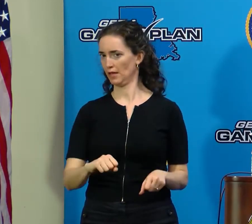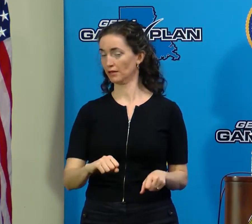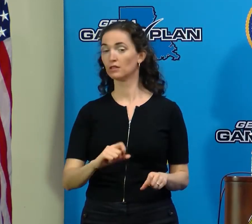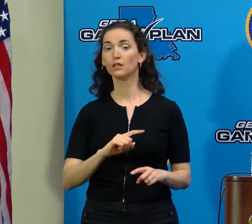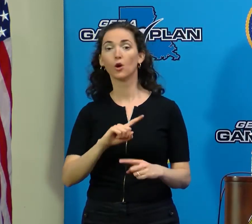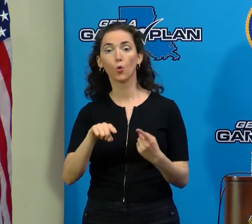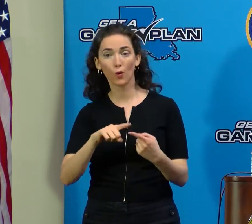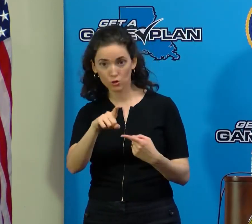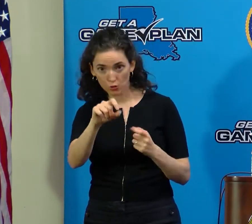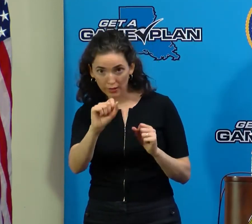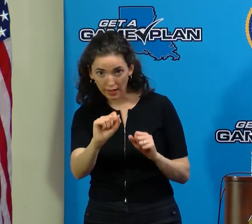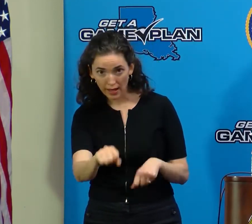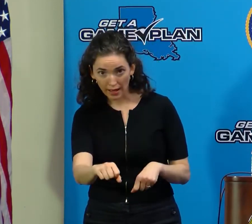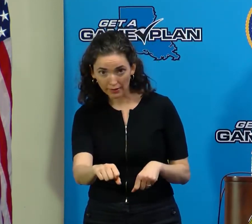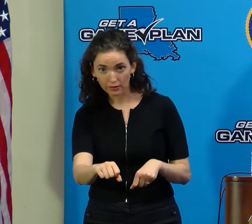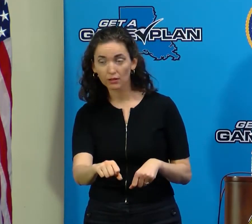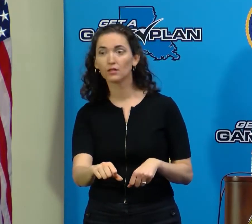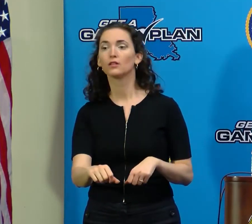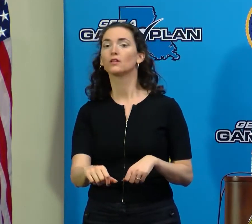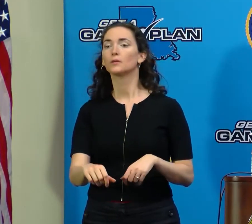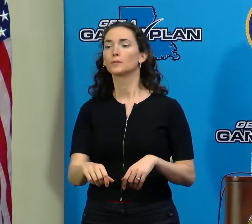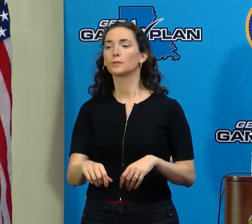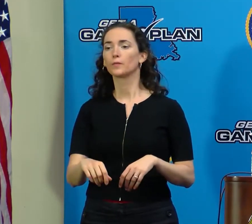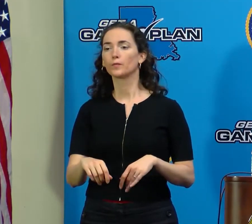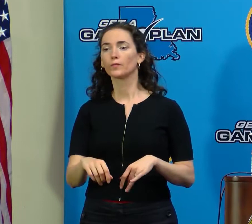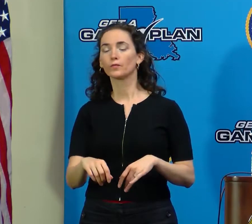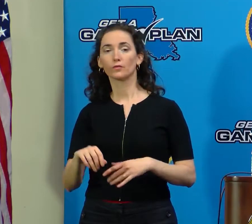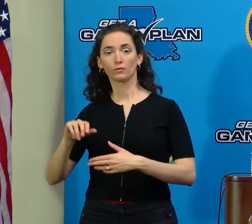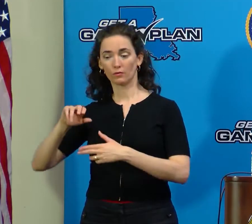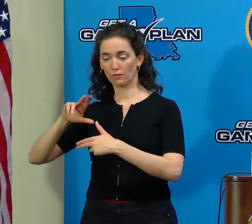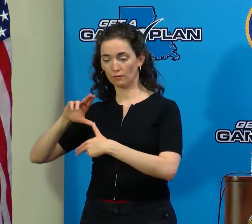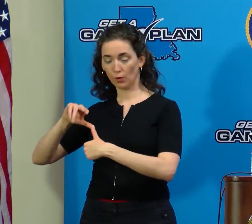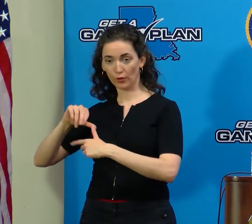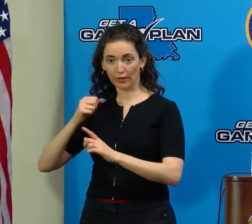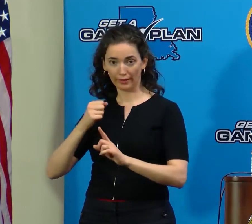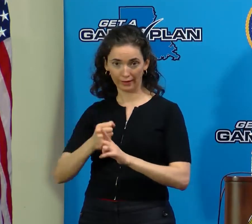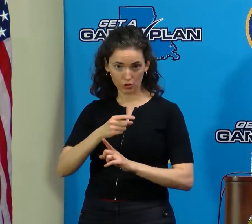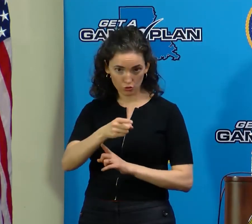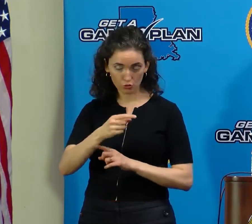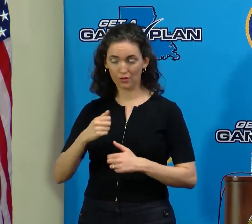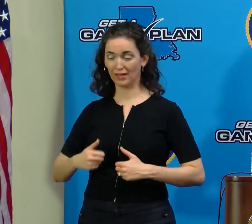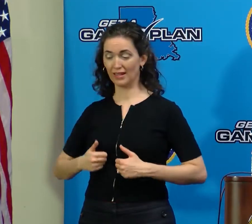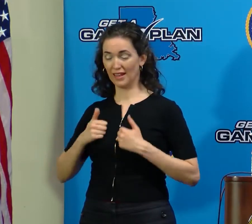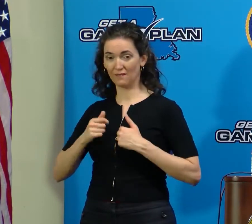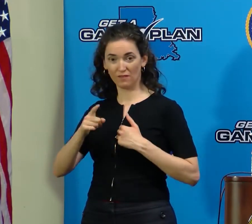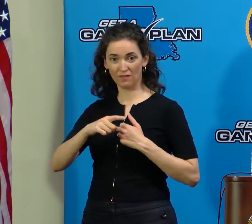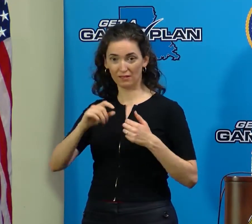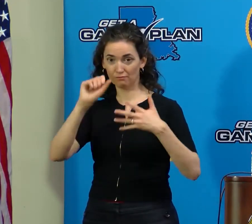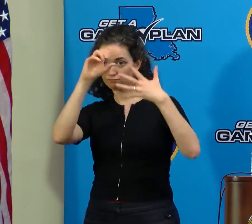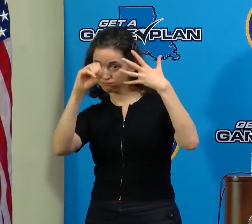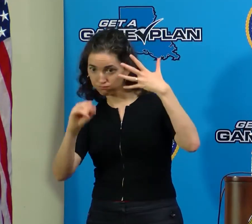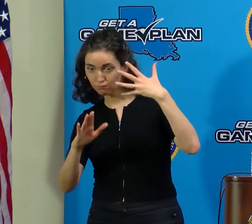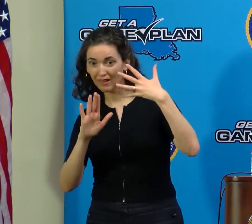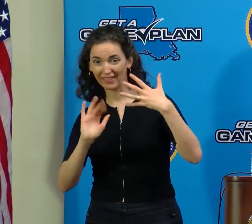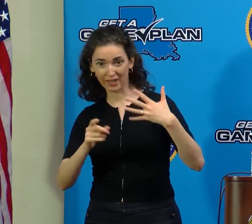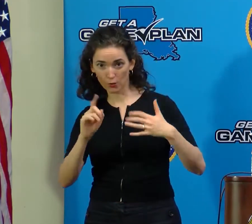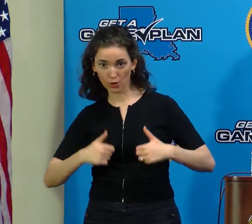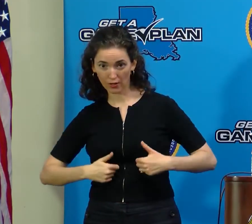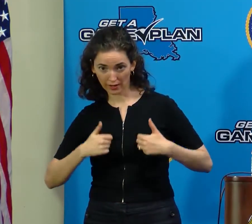you're able, and if you've been impacted by the hurricane and live in one of these parishes, we encourage you to register for aid.